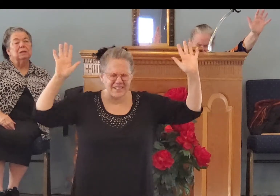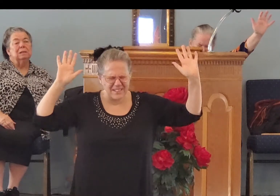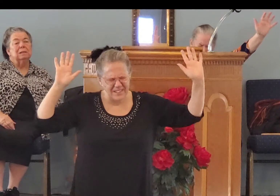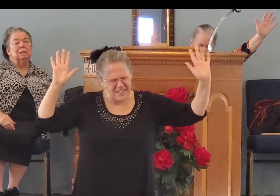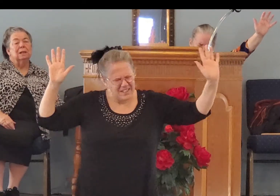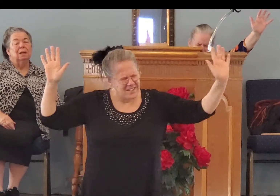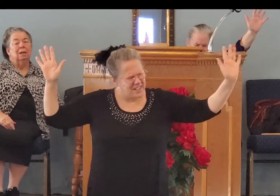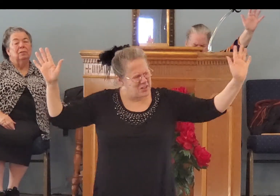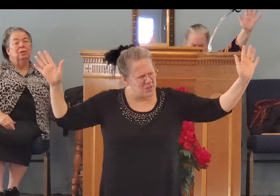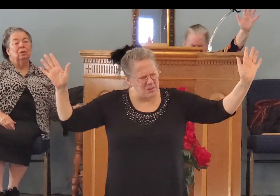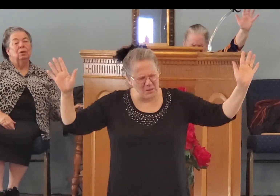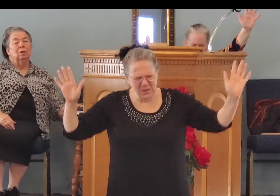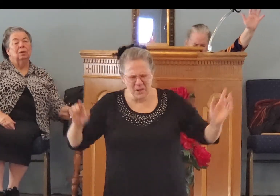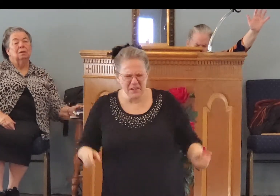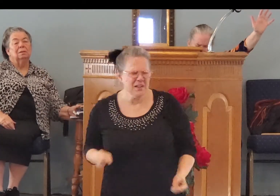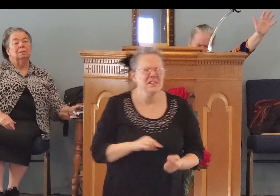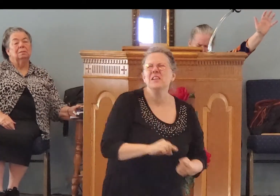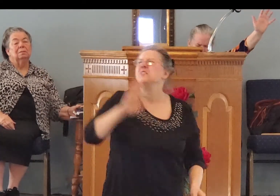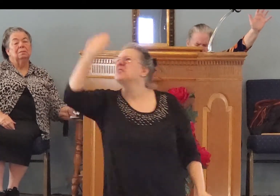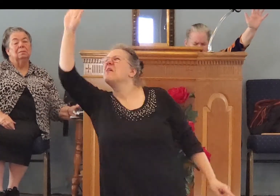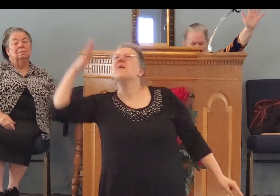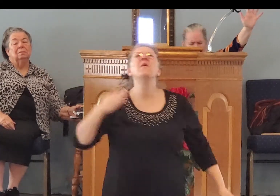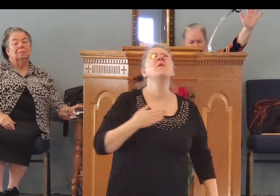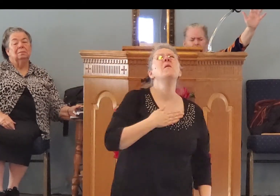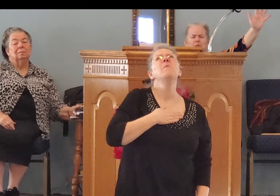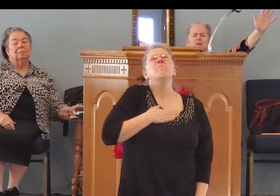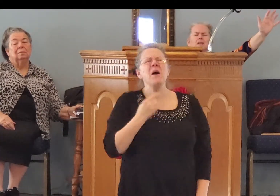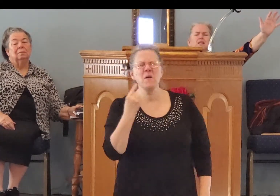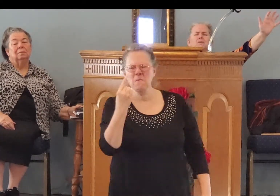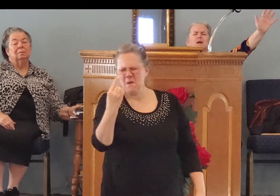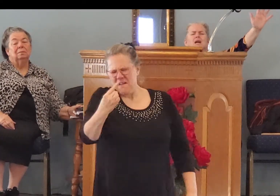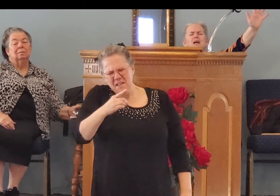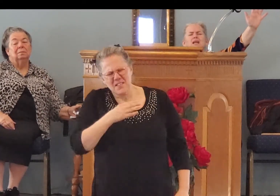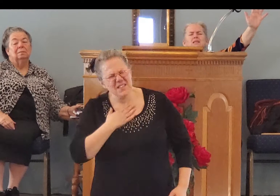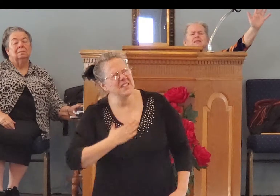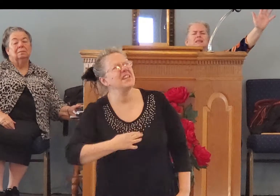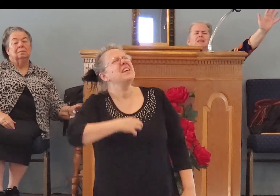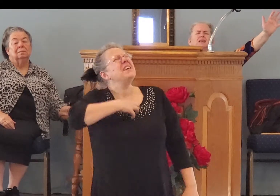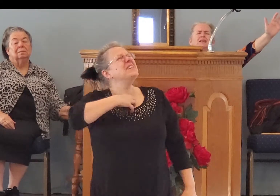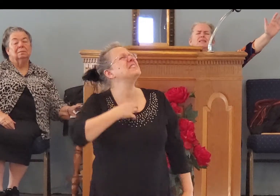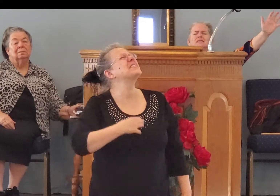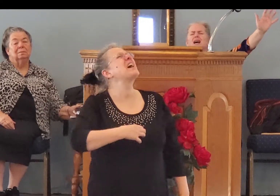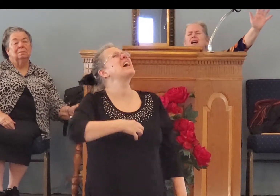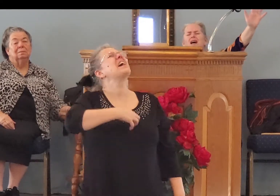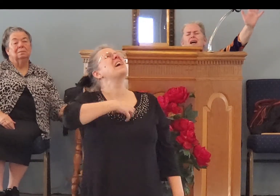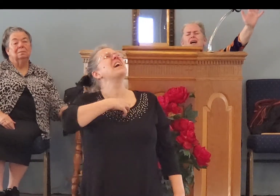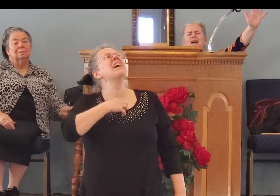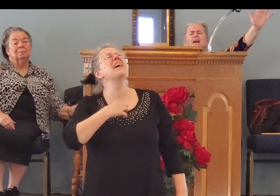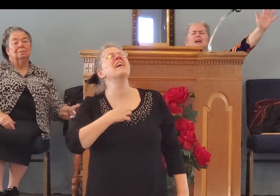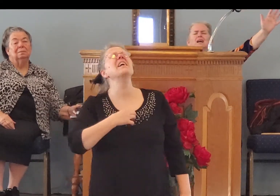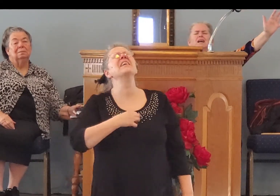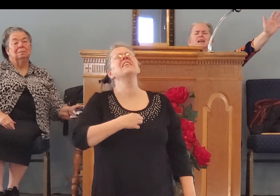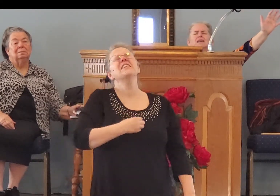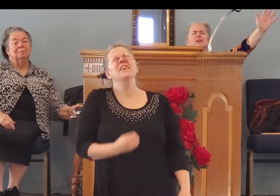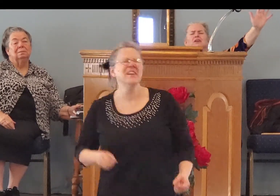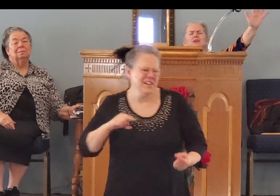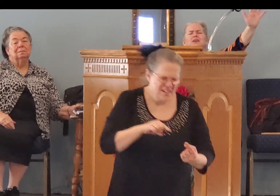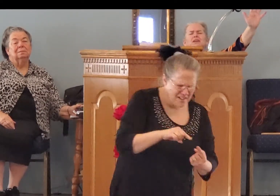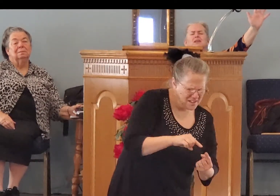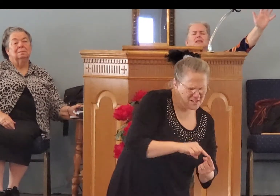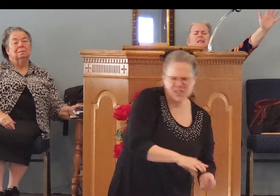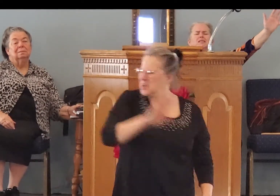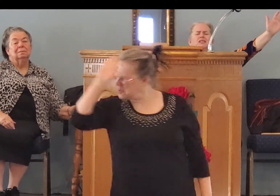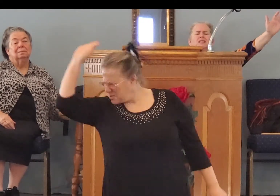Till you are my one true love If